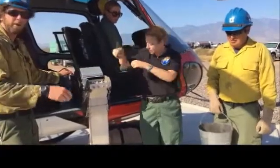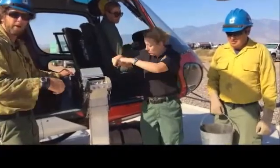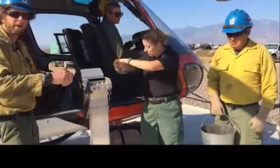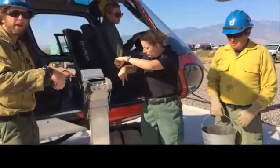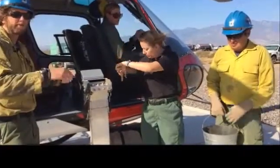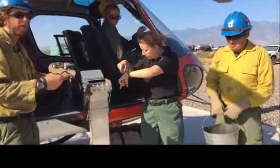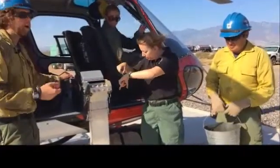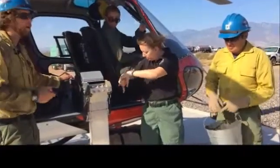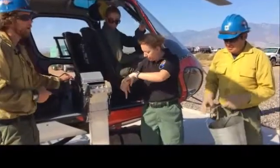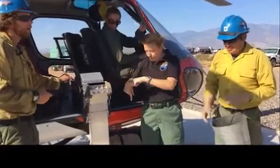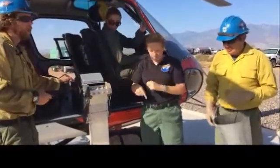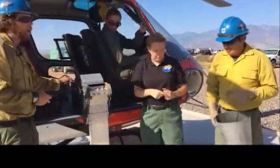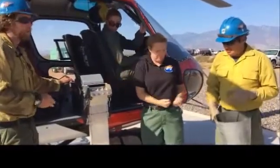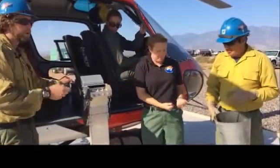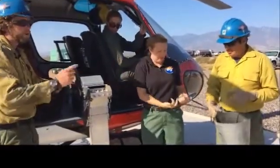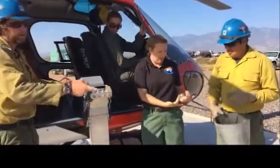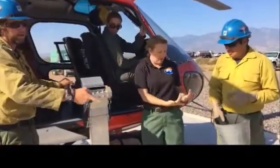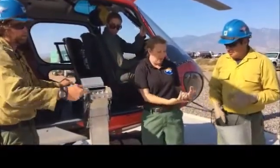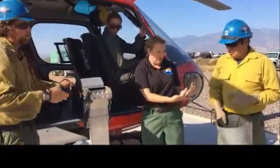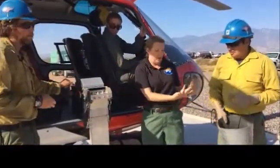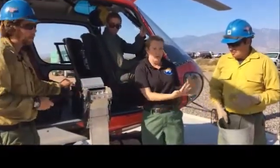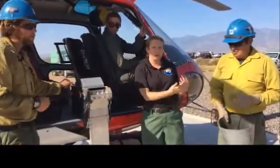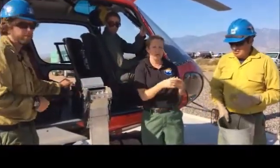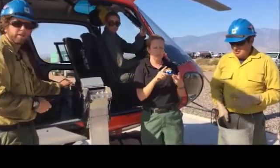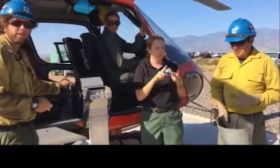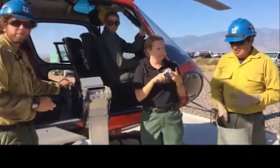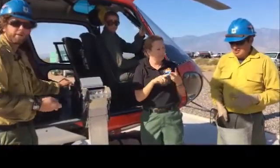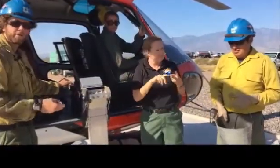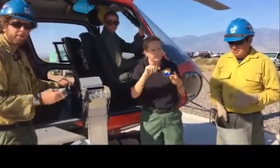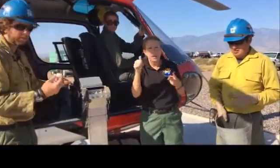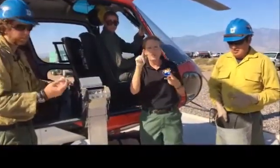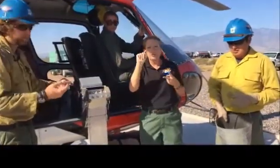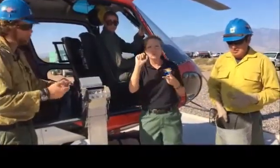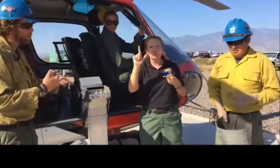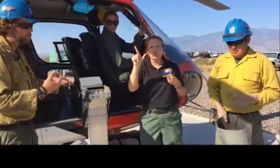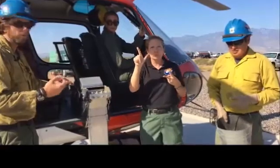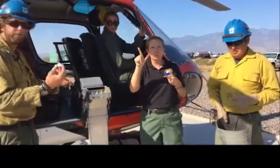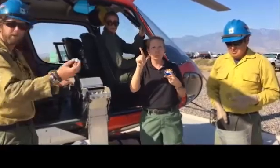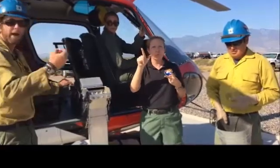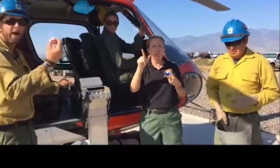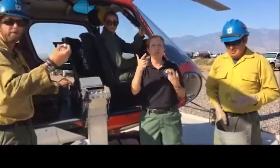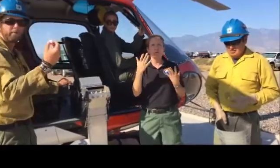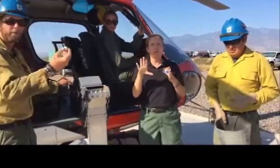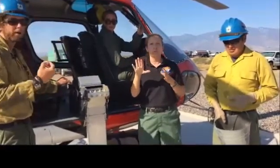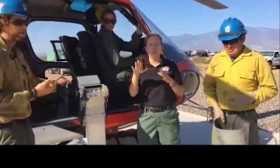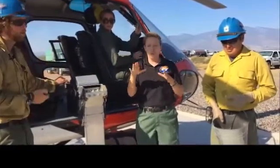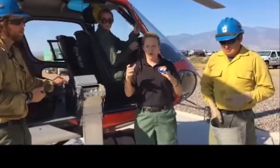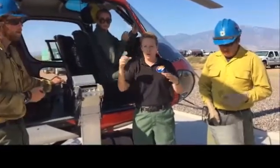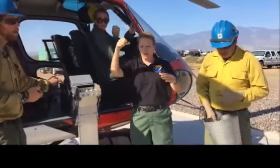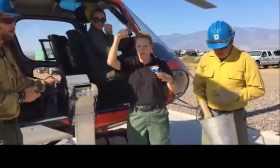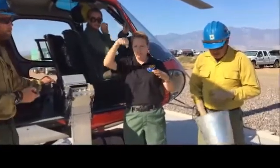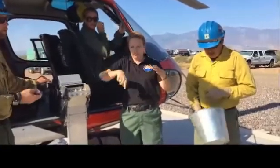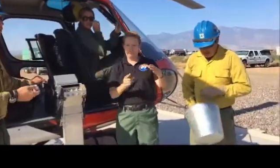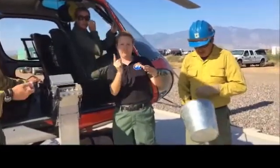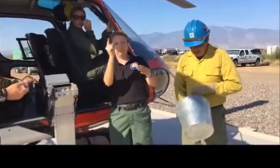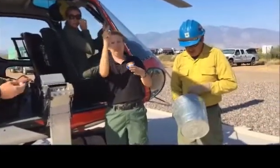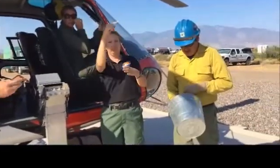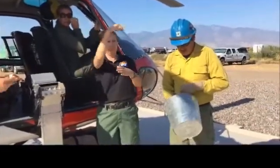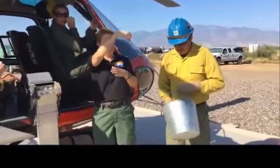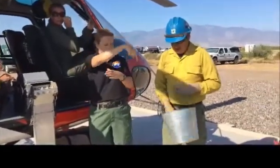they're going to catch fire. We're going to need a tool, obviously, to make sure that these spheres don't fly out of the bucket. Once they get punctured